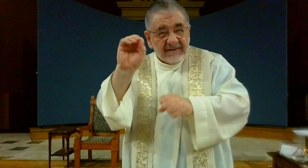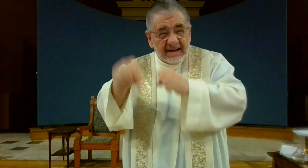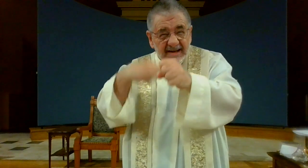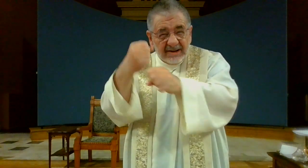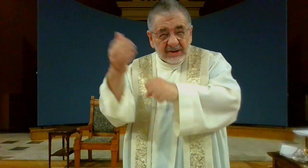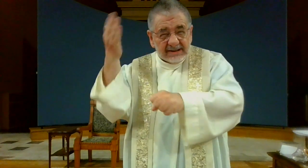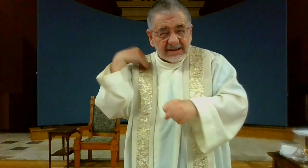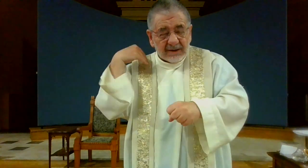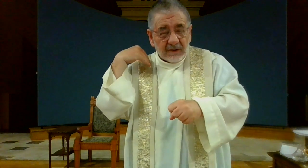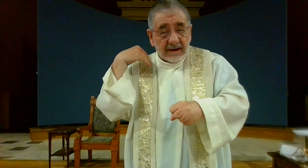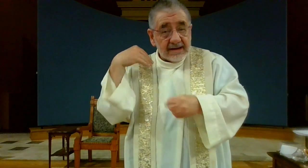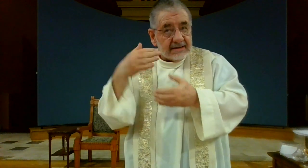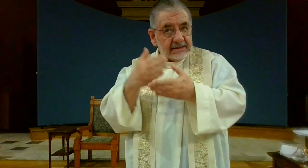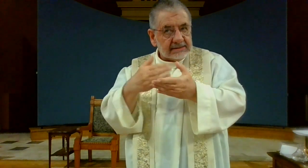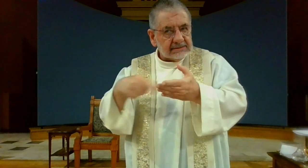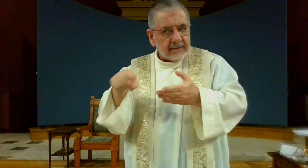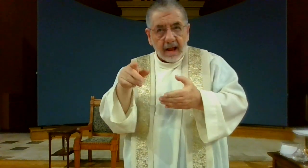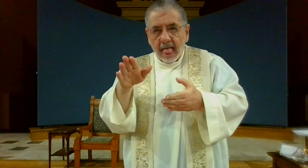friends who I had met 50 years ago.